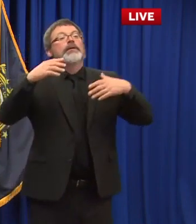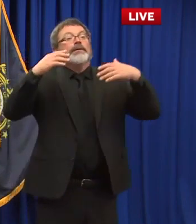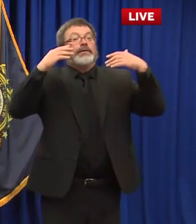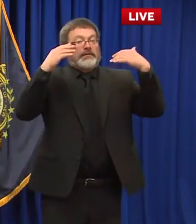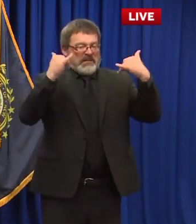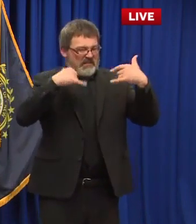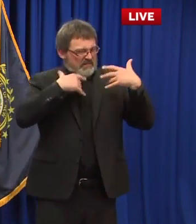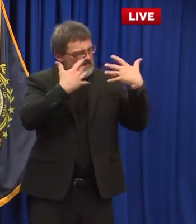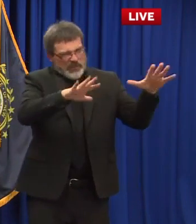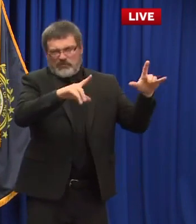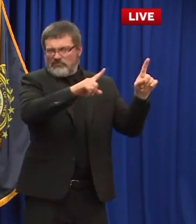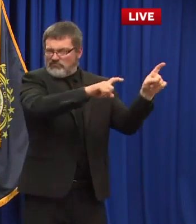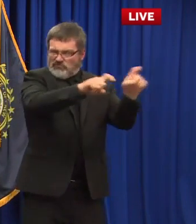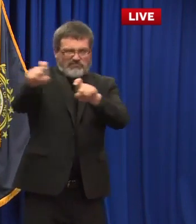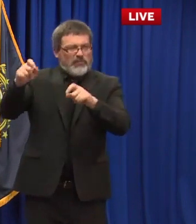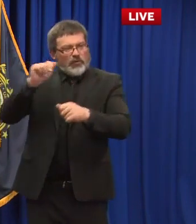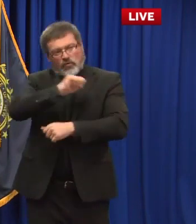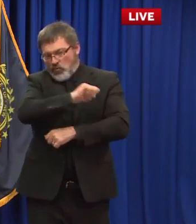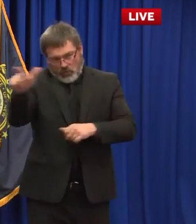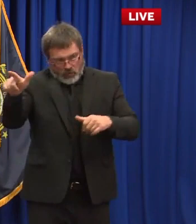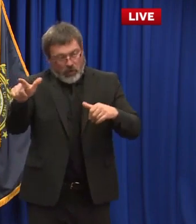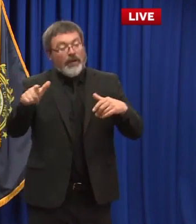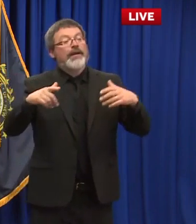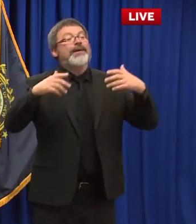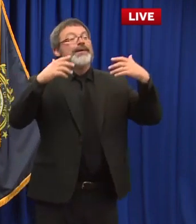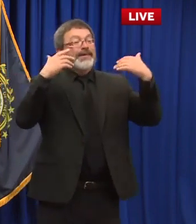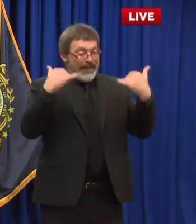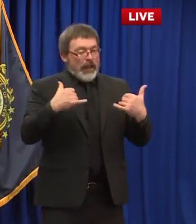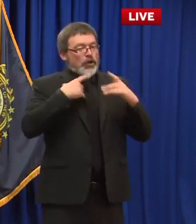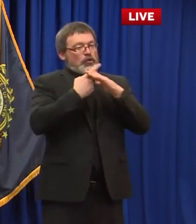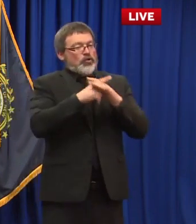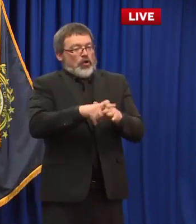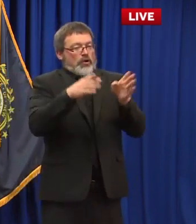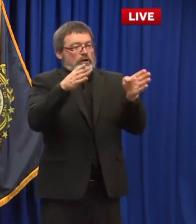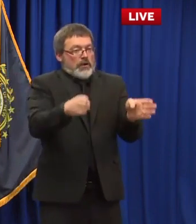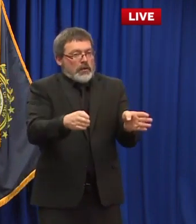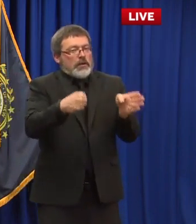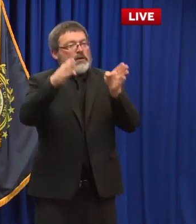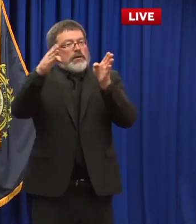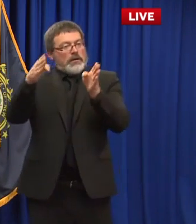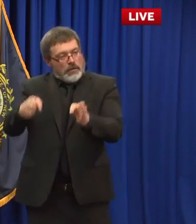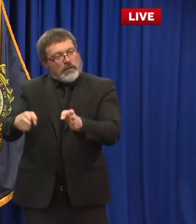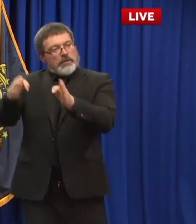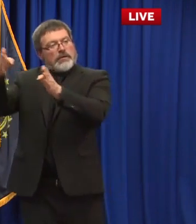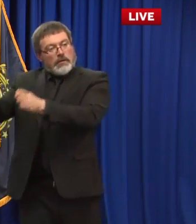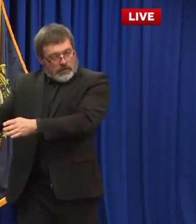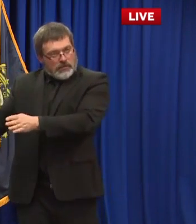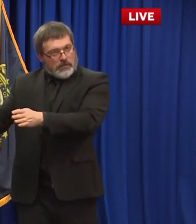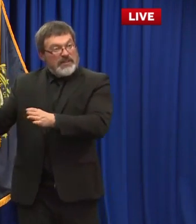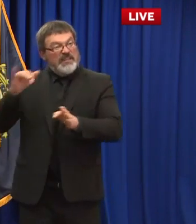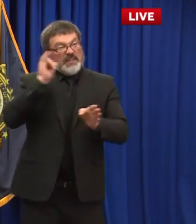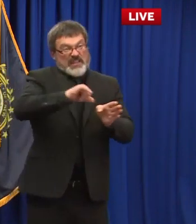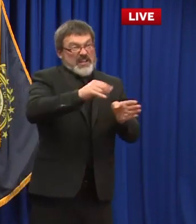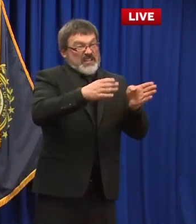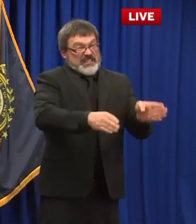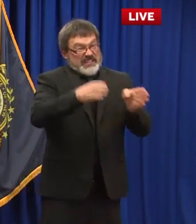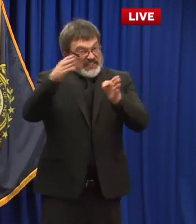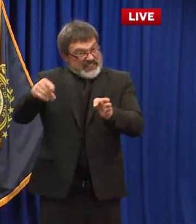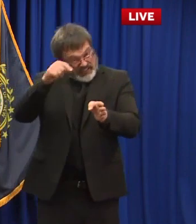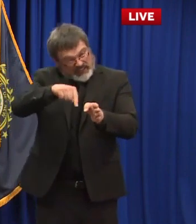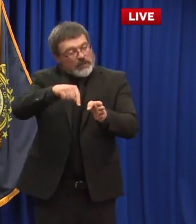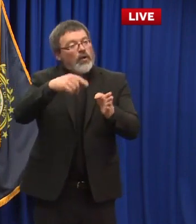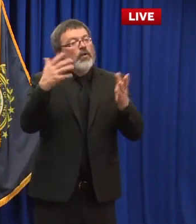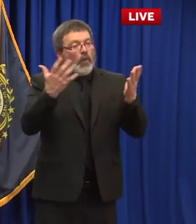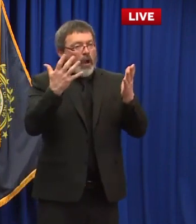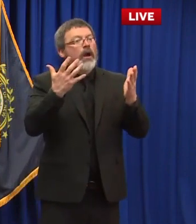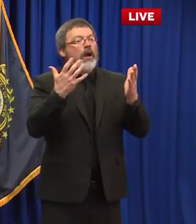continue for the next several weeks and we'll reassess that about the fourth round is our plan for reassessment but you can expect to see continued bump in